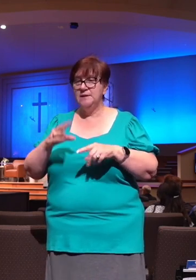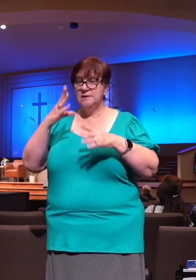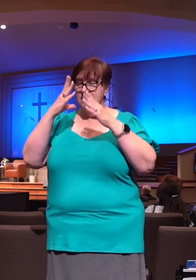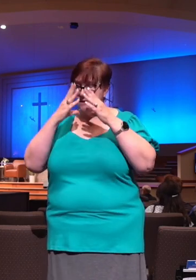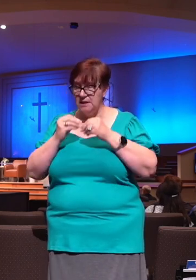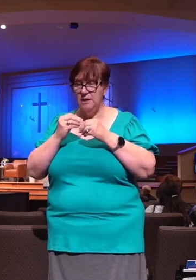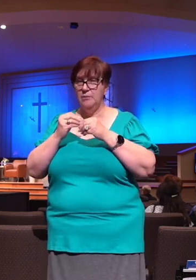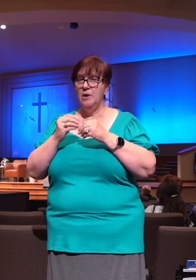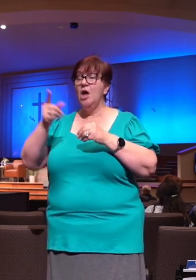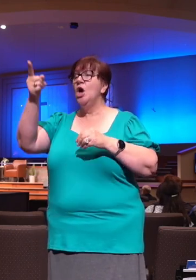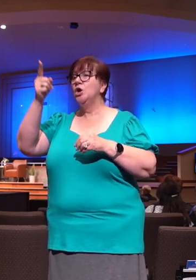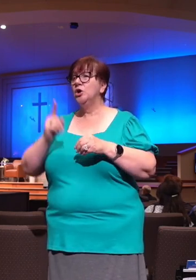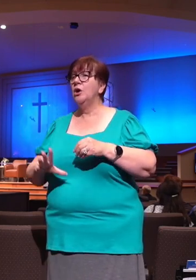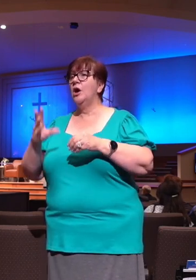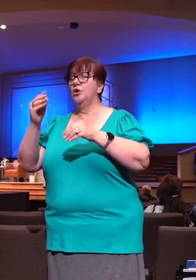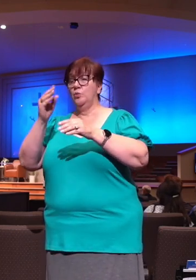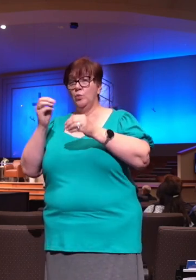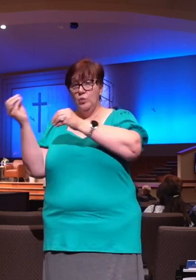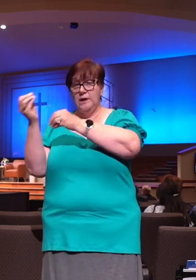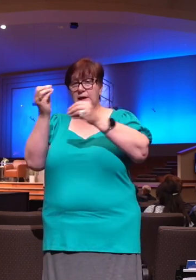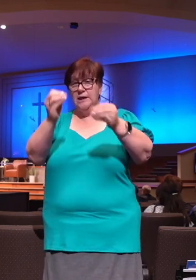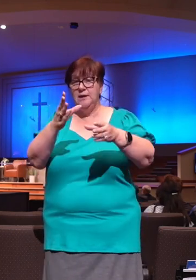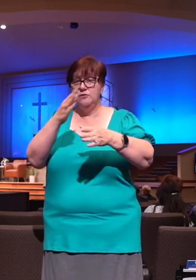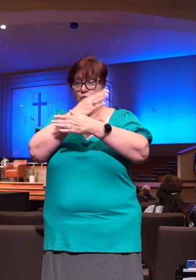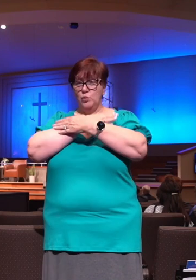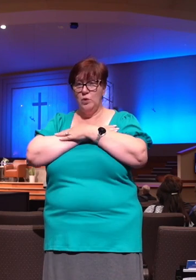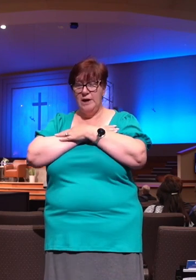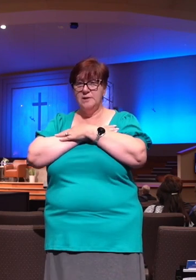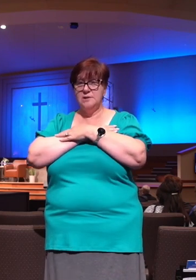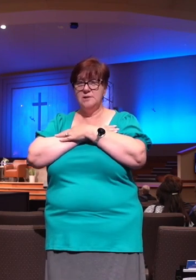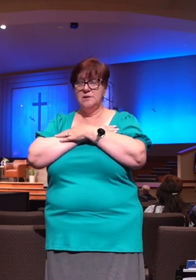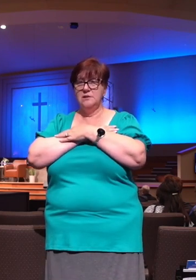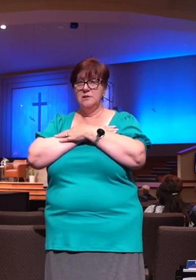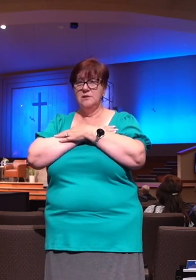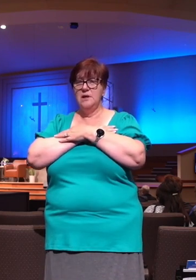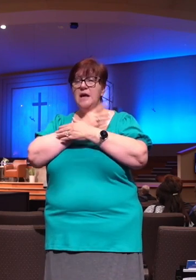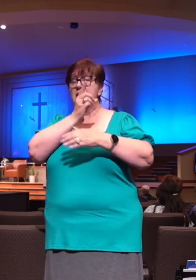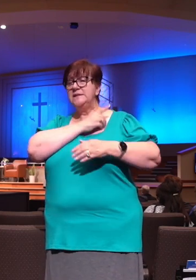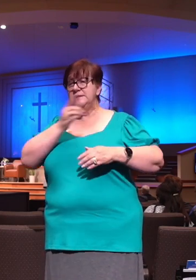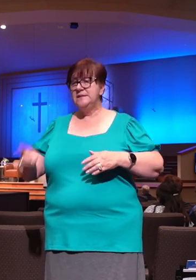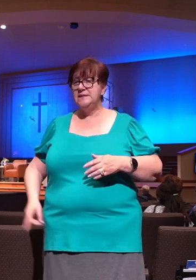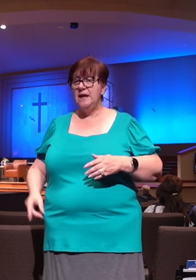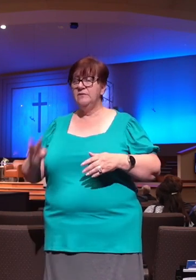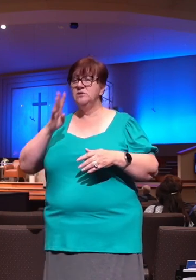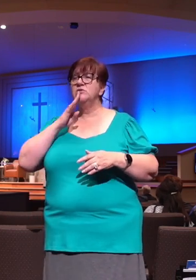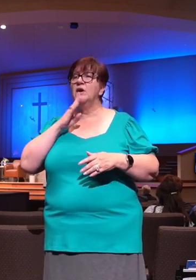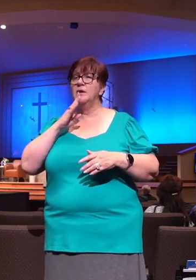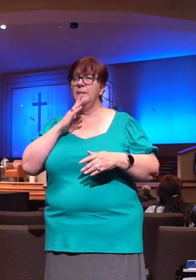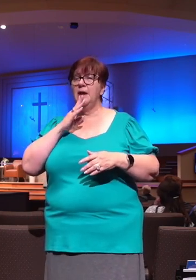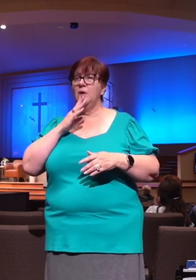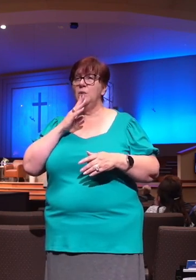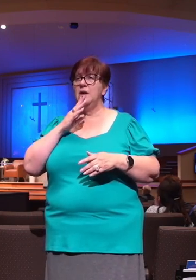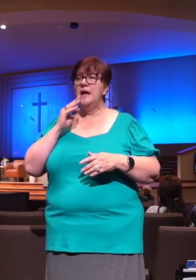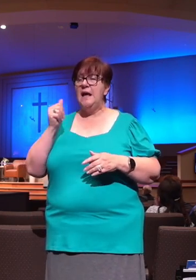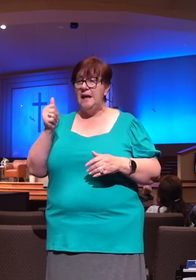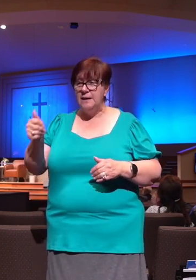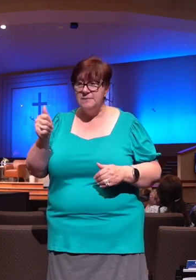will instruct me in the night seasons. What David is talking about, he had a lot on his mind. He had a lot on his heart. He was speaking of those times where even